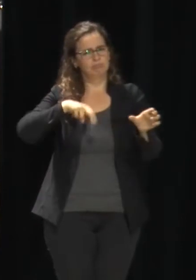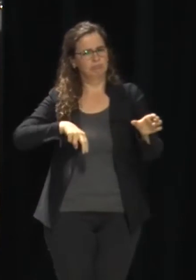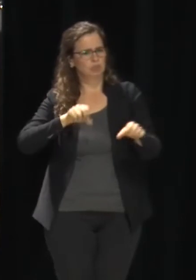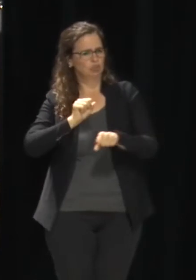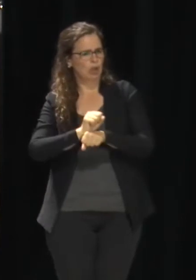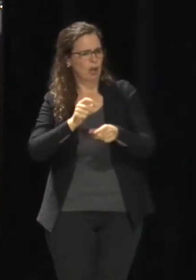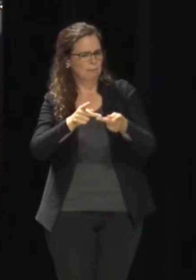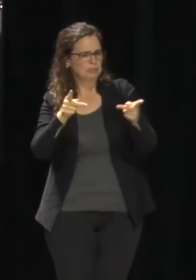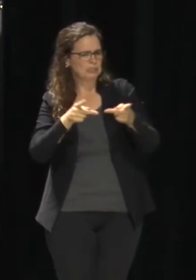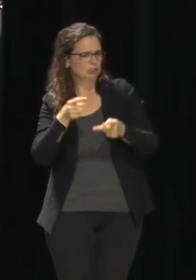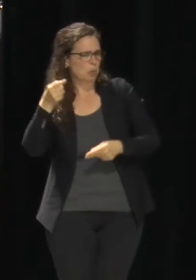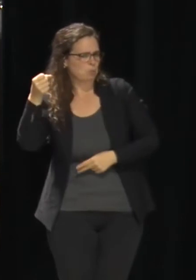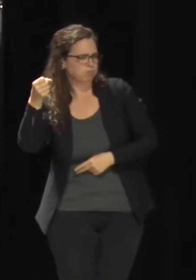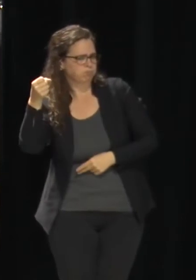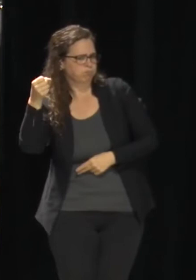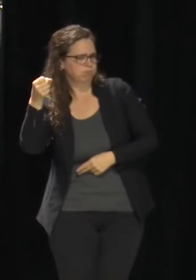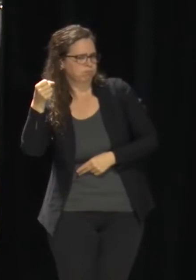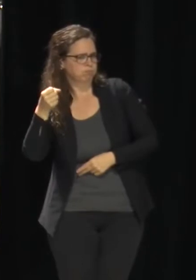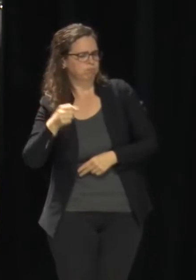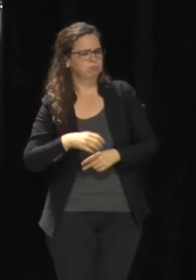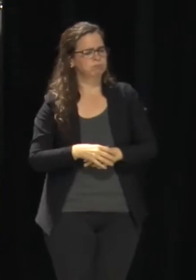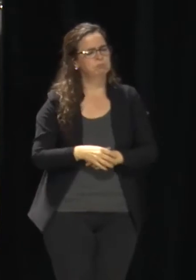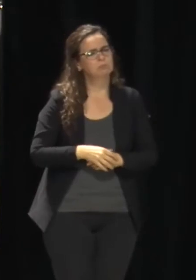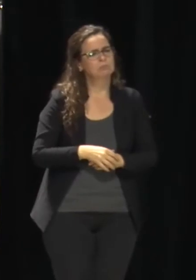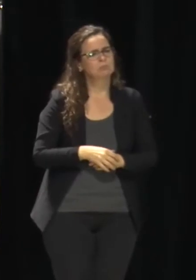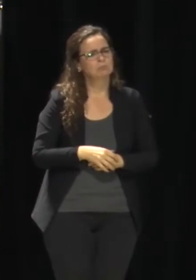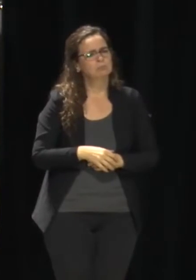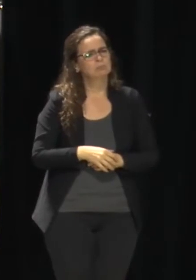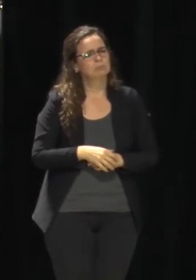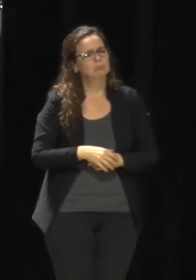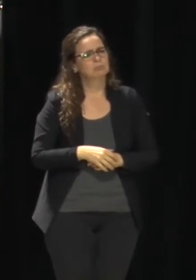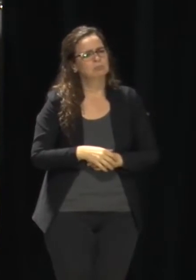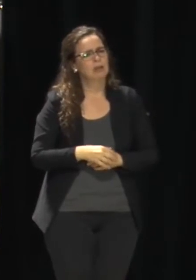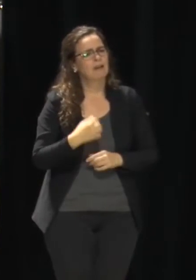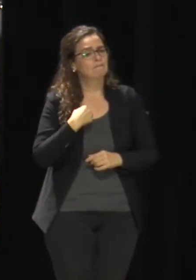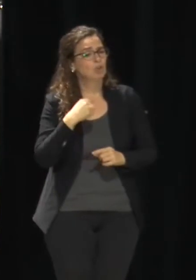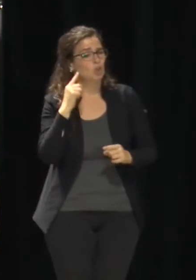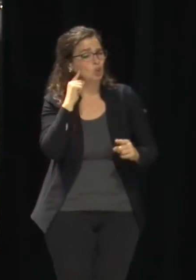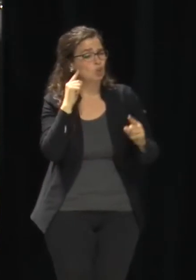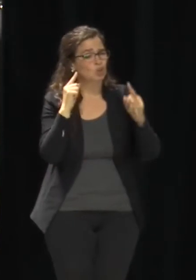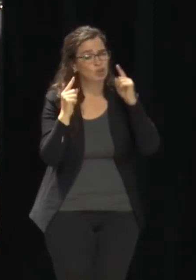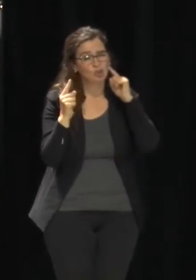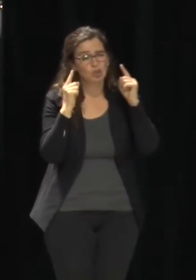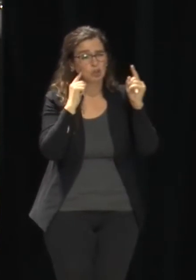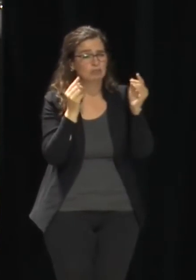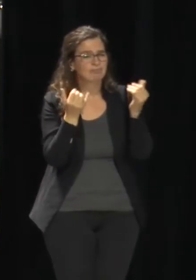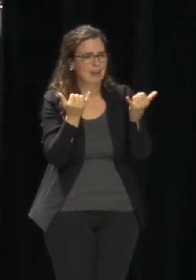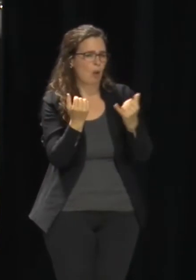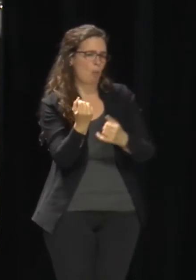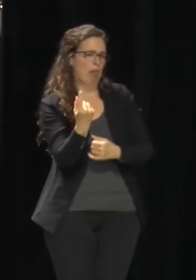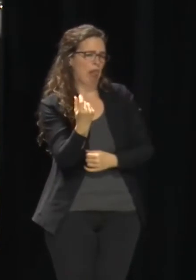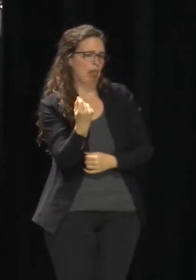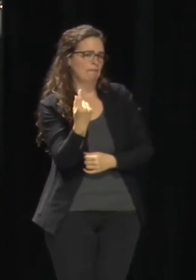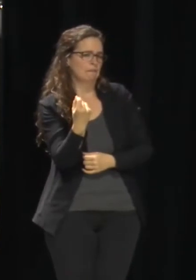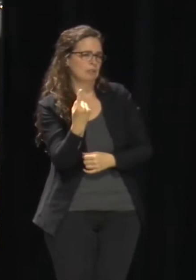11 is my understanding. I haven't heard if there's been any more that have come forward over the past few days